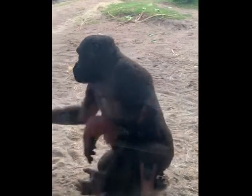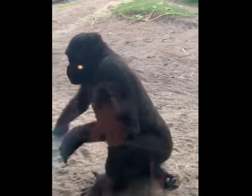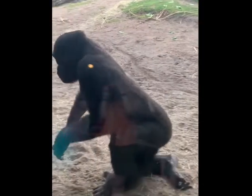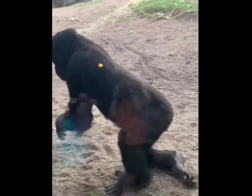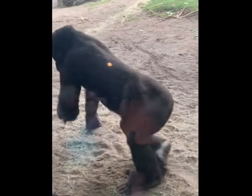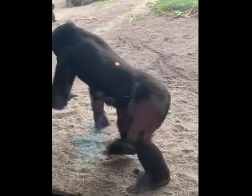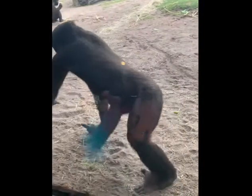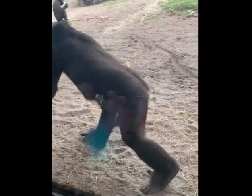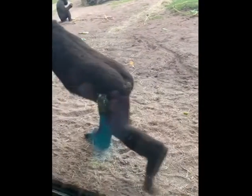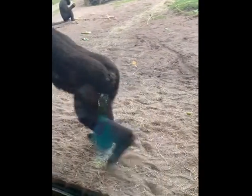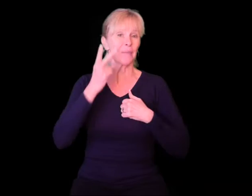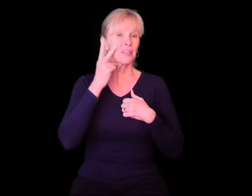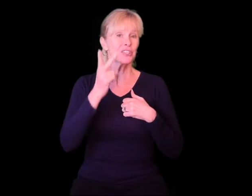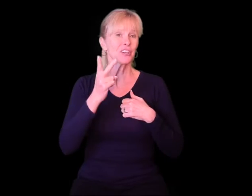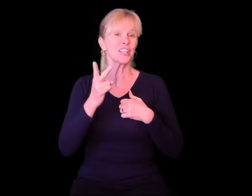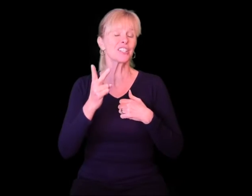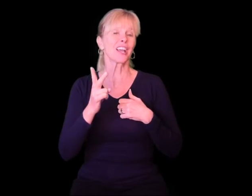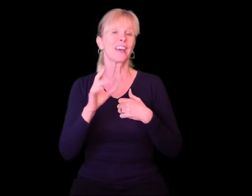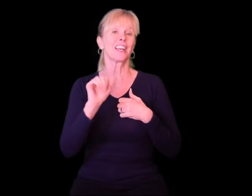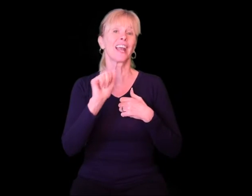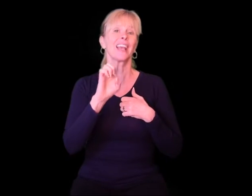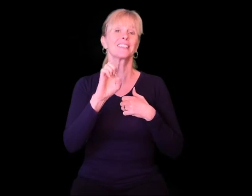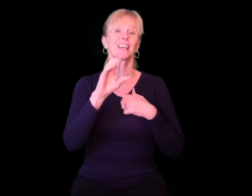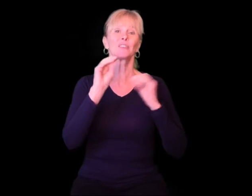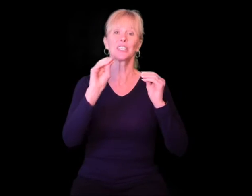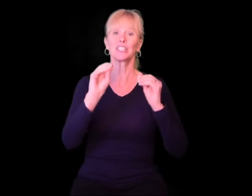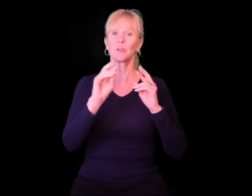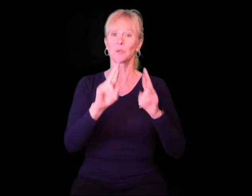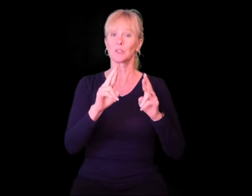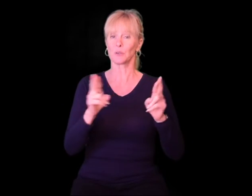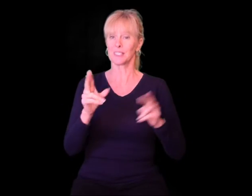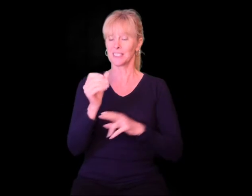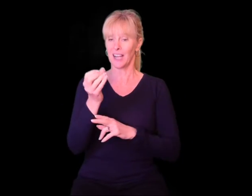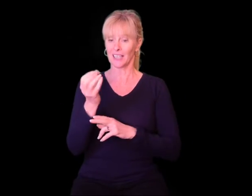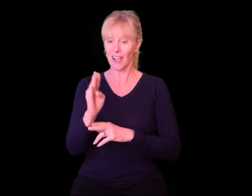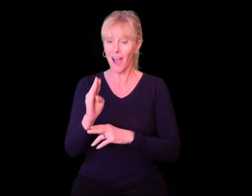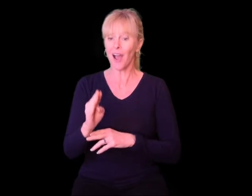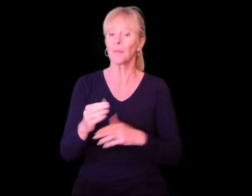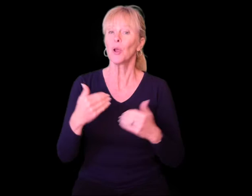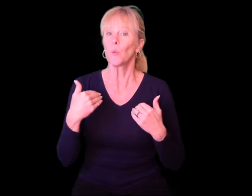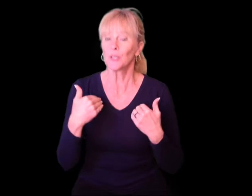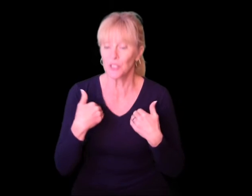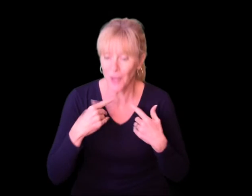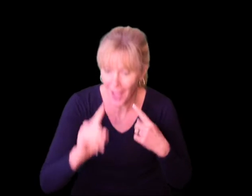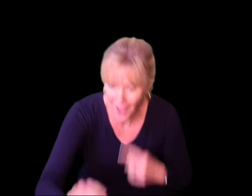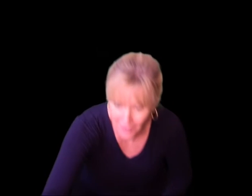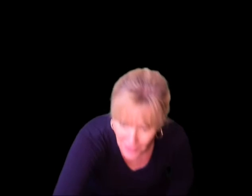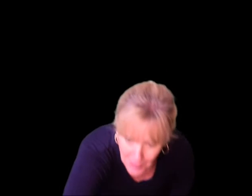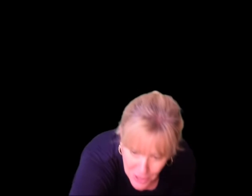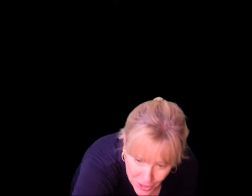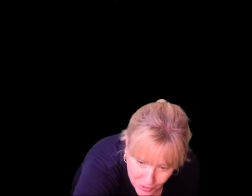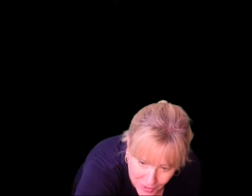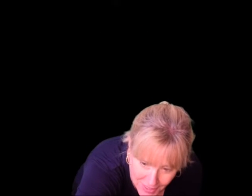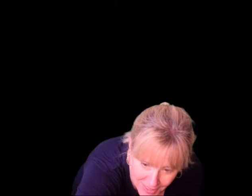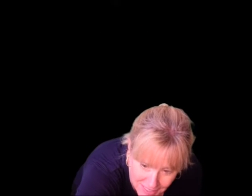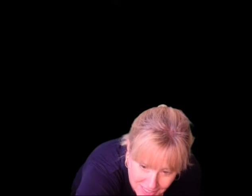wants to play this time. And be sure and check out at aslteachingresources.com. We do have, let me show you this,